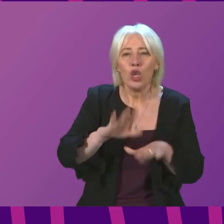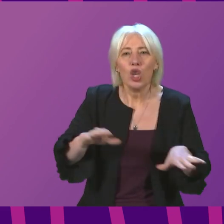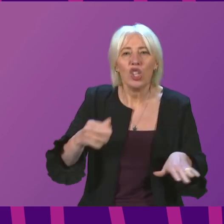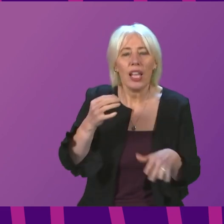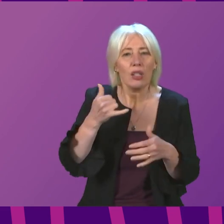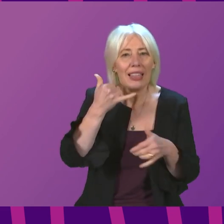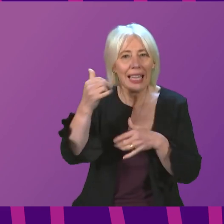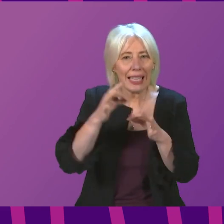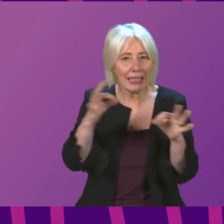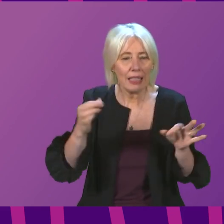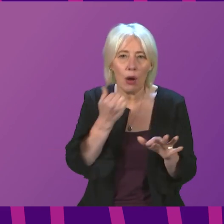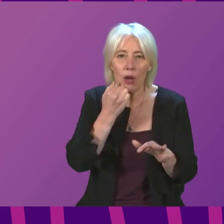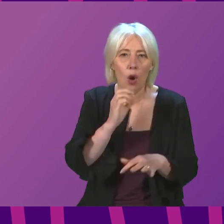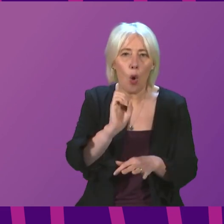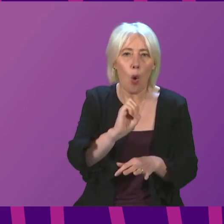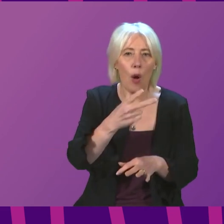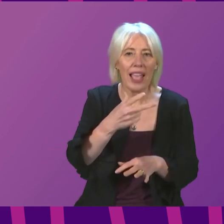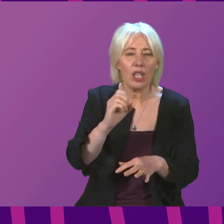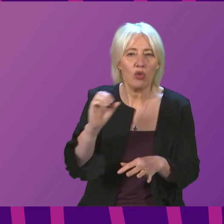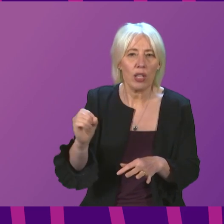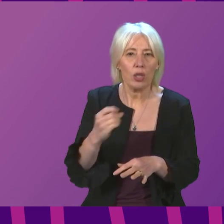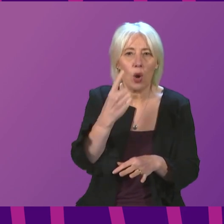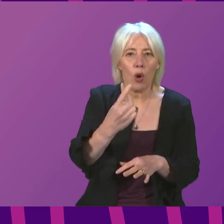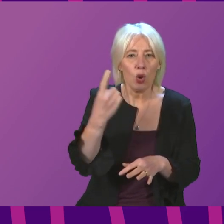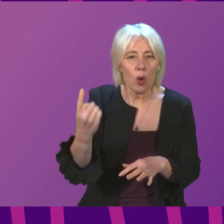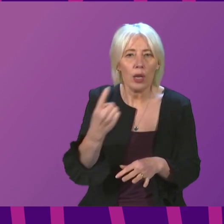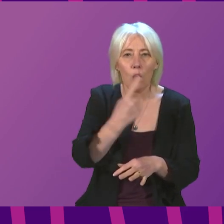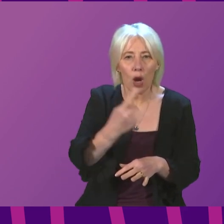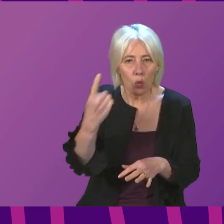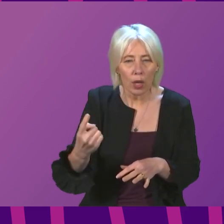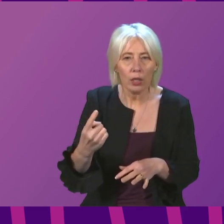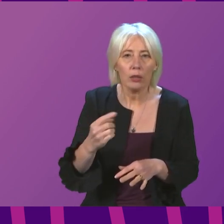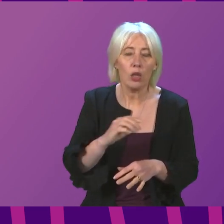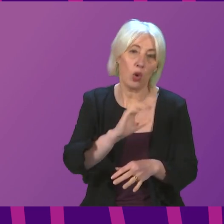on 0800 1111.